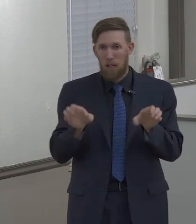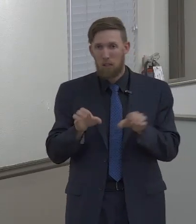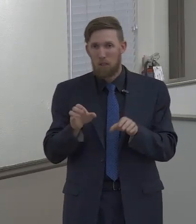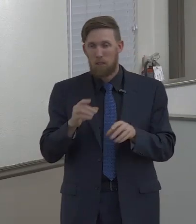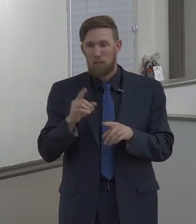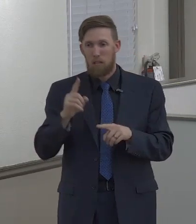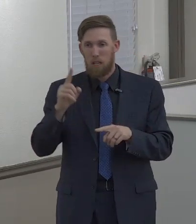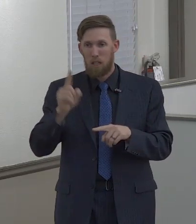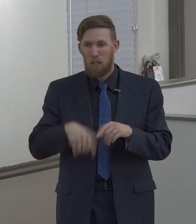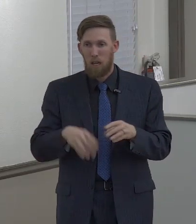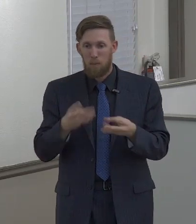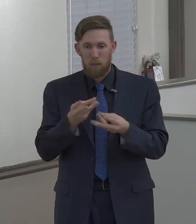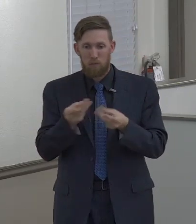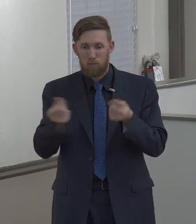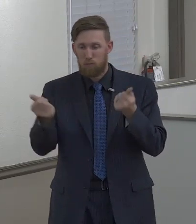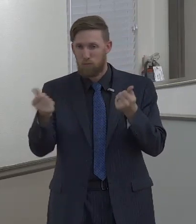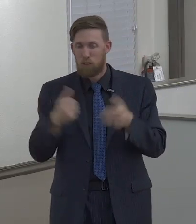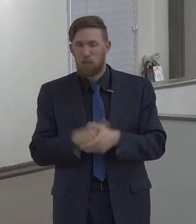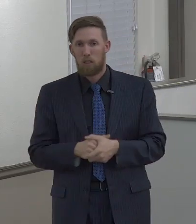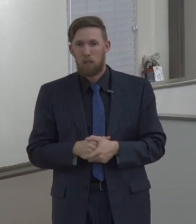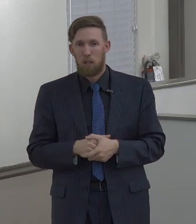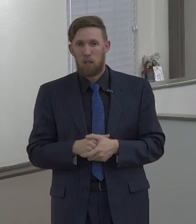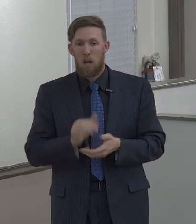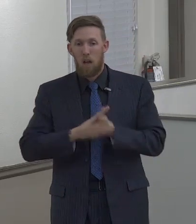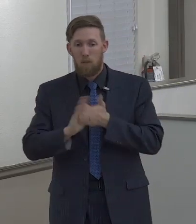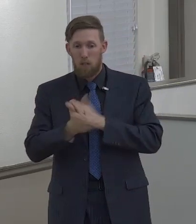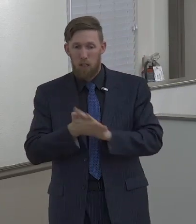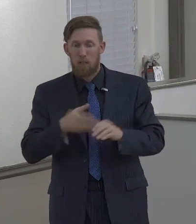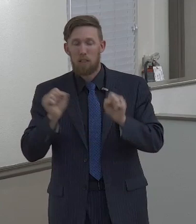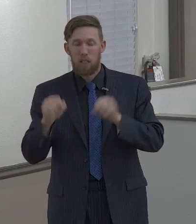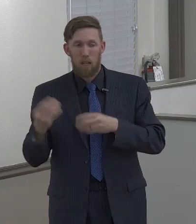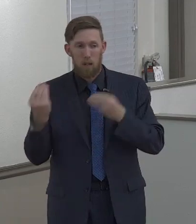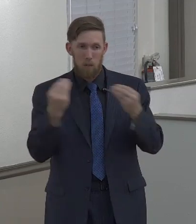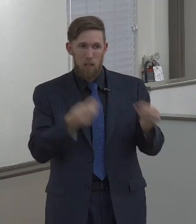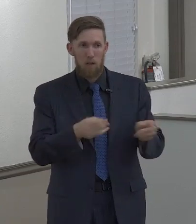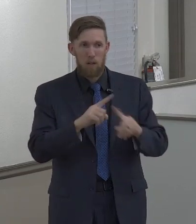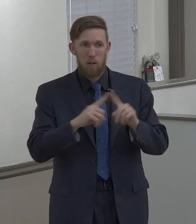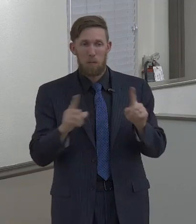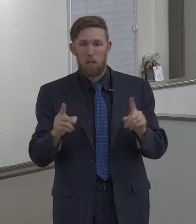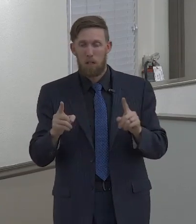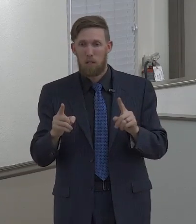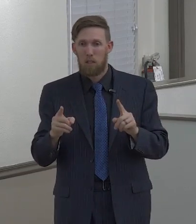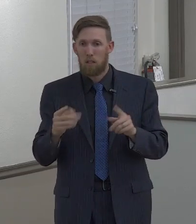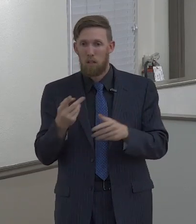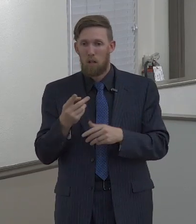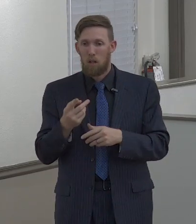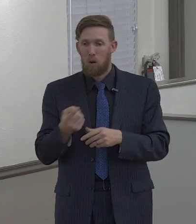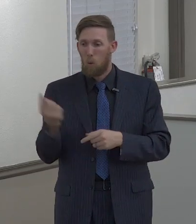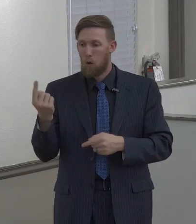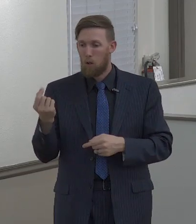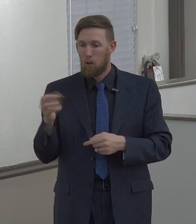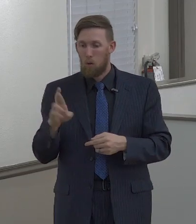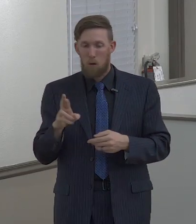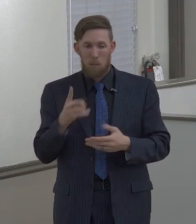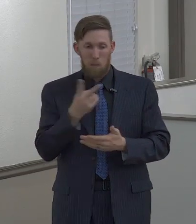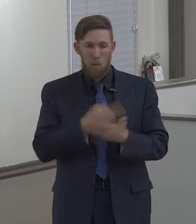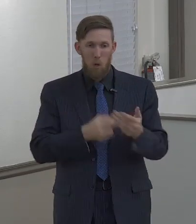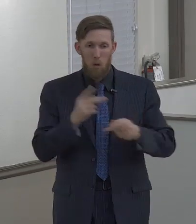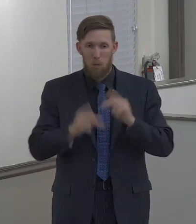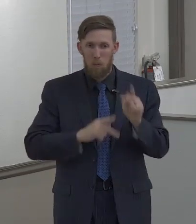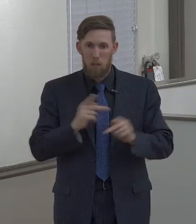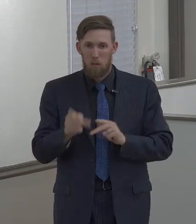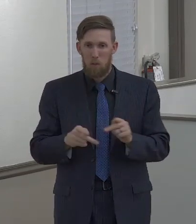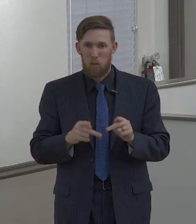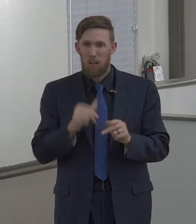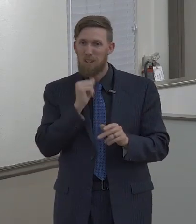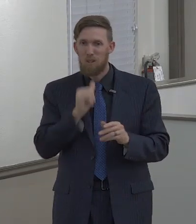Actions that can't be undone. Forgiveness can be given and should be given. But often times one or both of